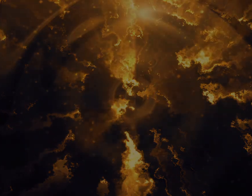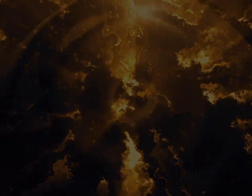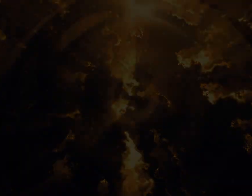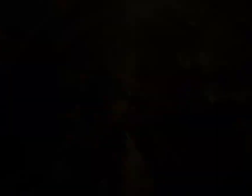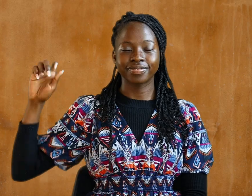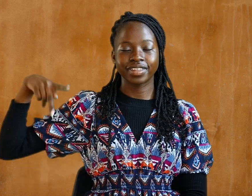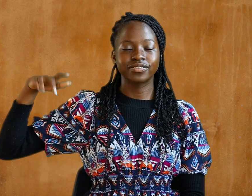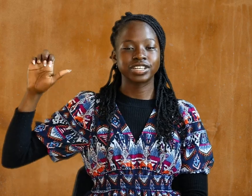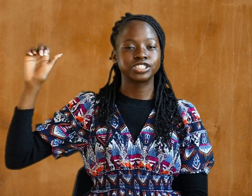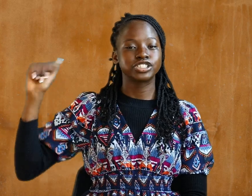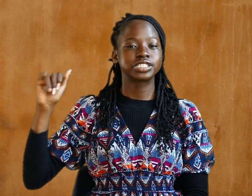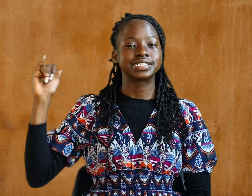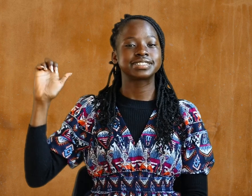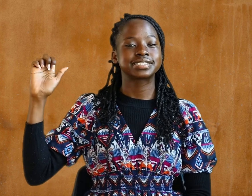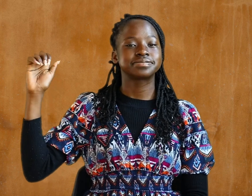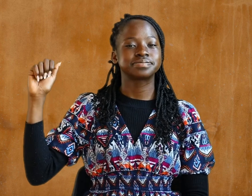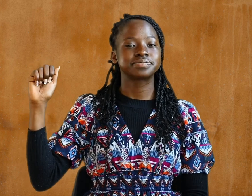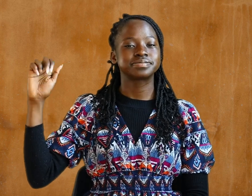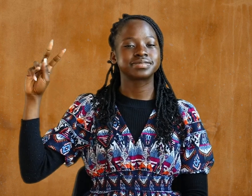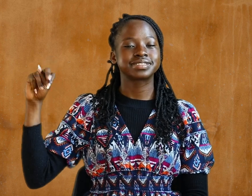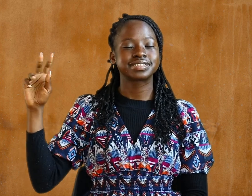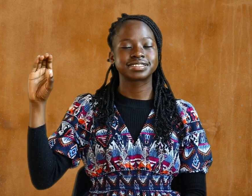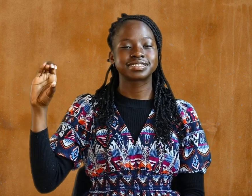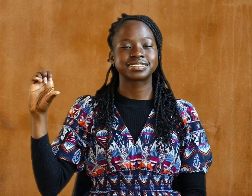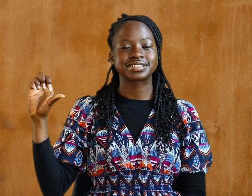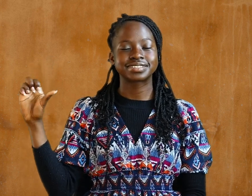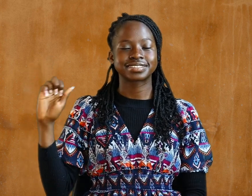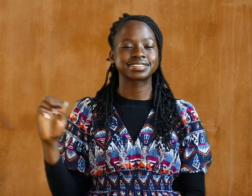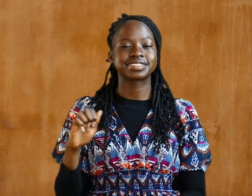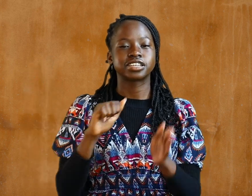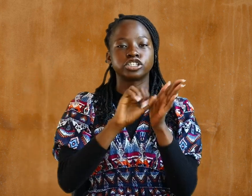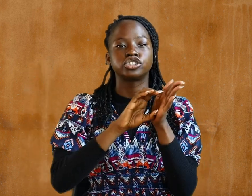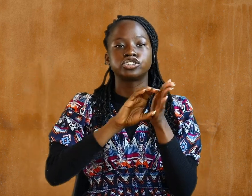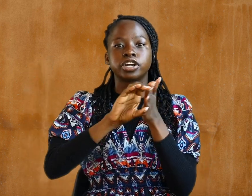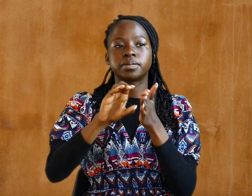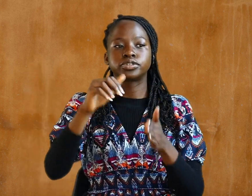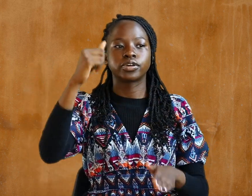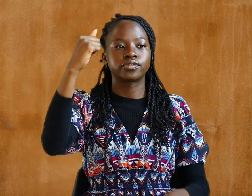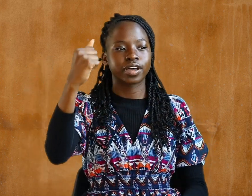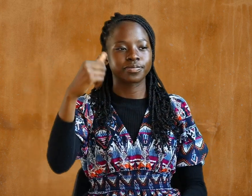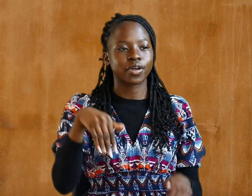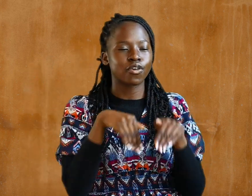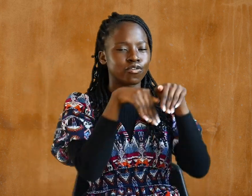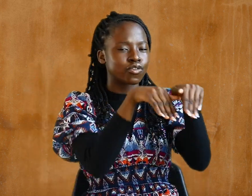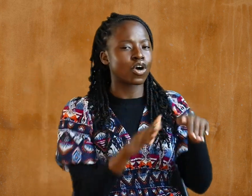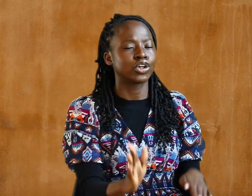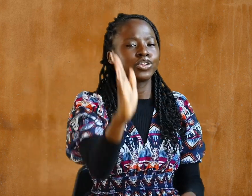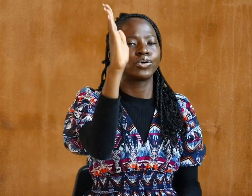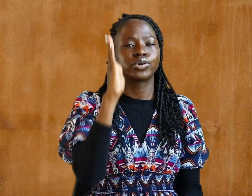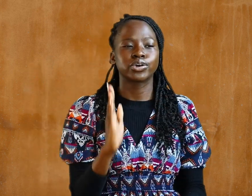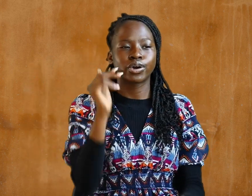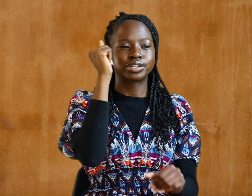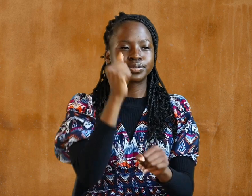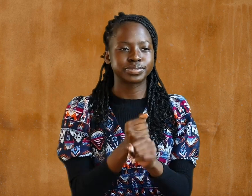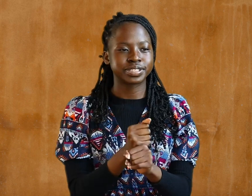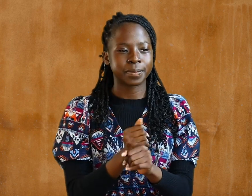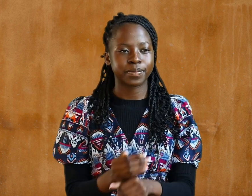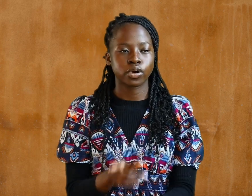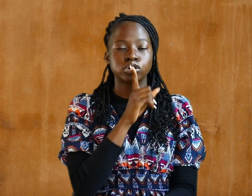Ephesians chapter 5 Follow God's example, therefore,